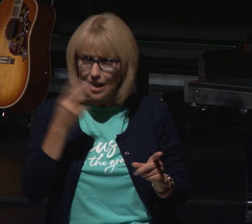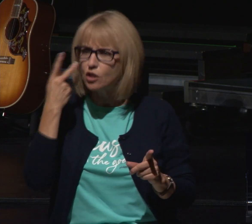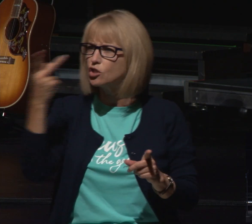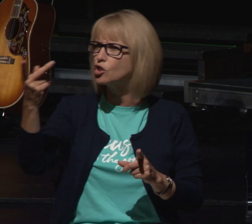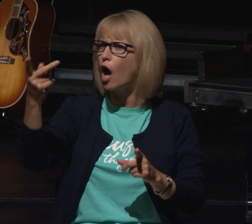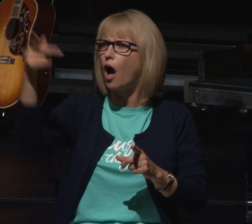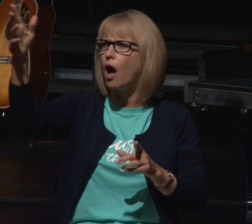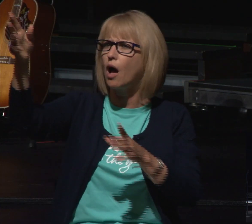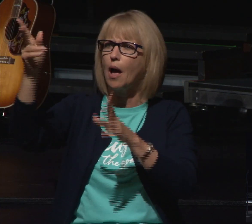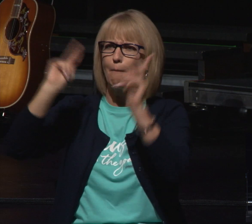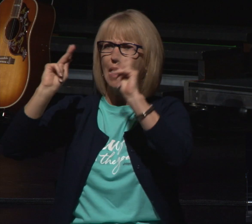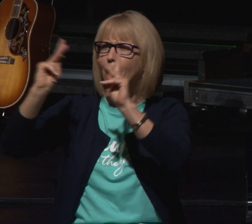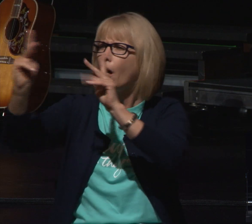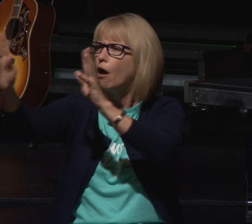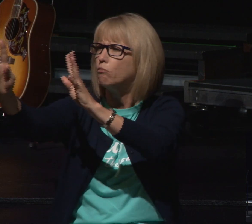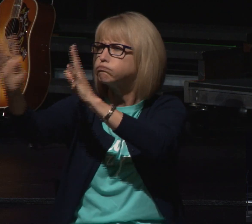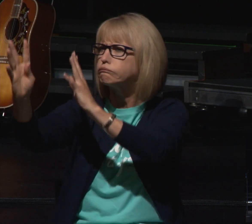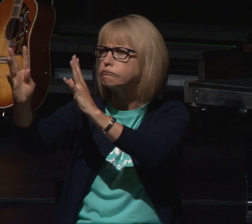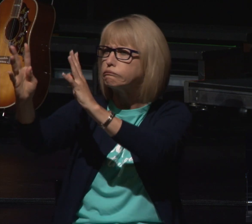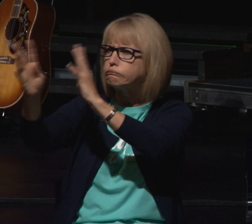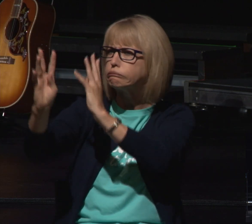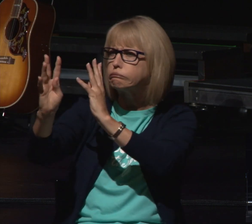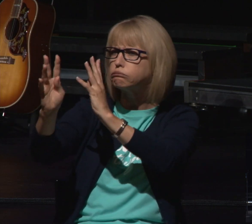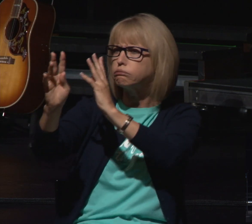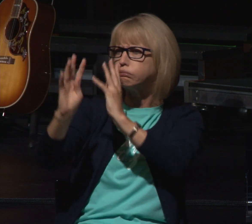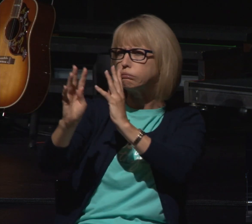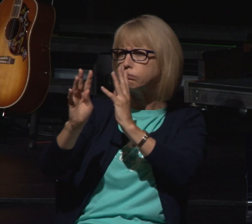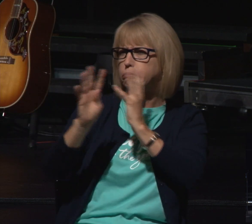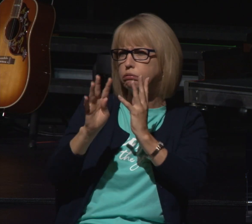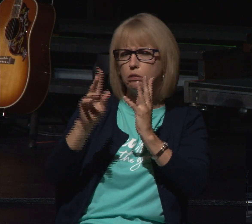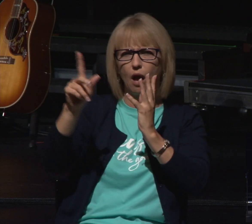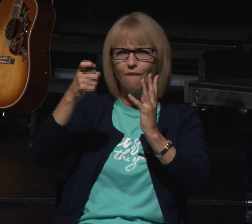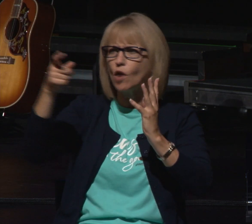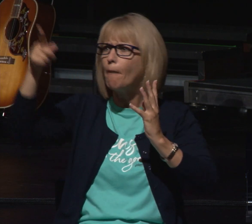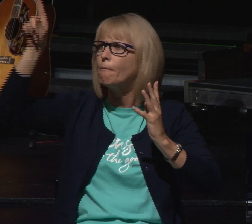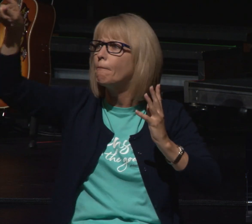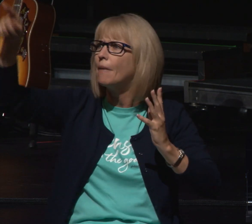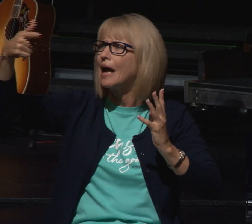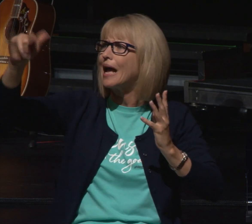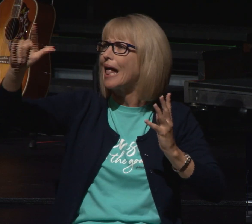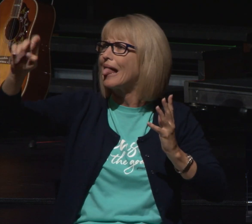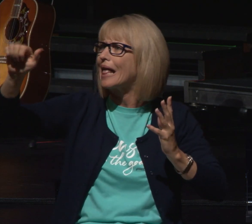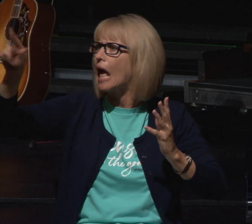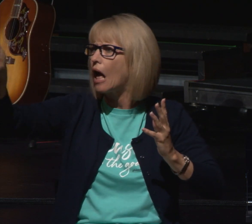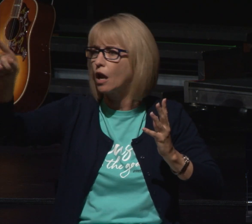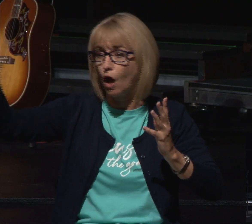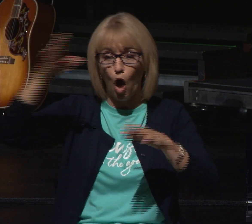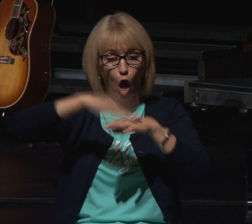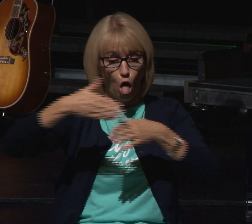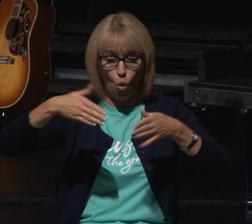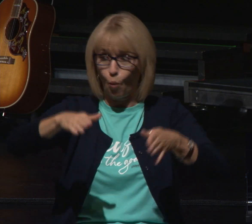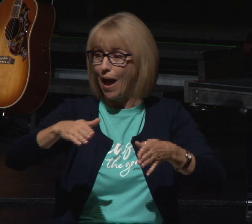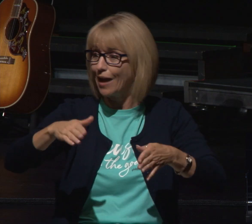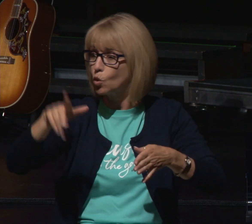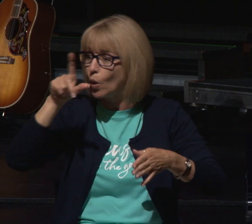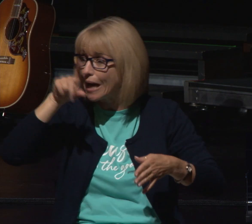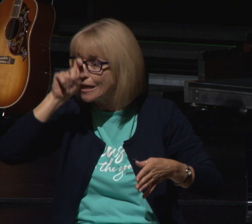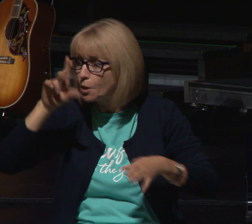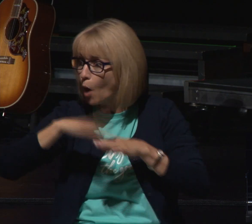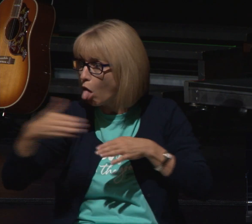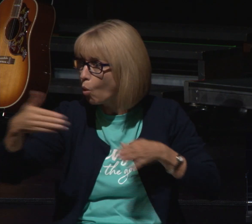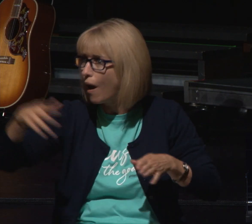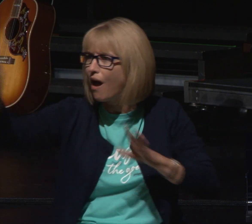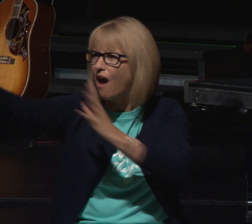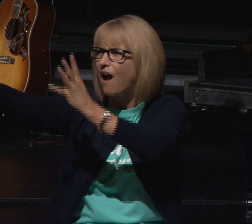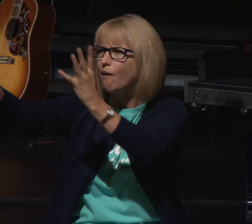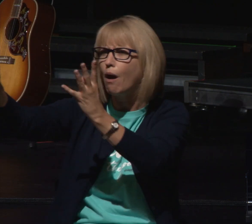their camels were loaded with spices balm and myrrh and they were on their way to take them down to egypt so they're sitting there